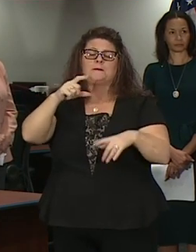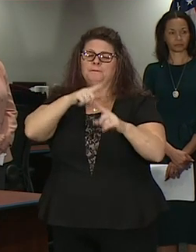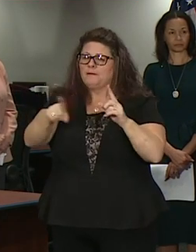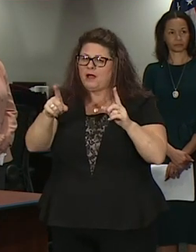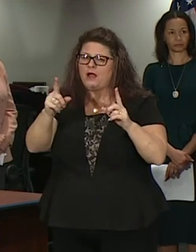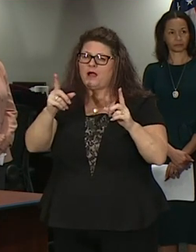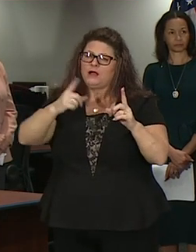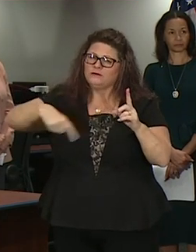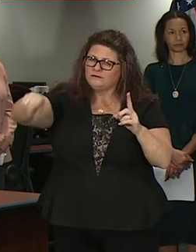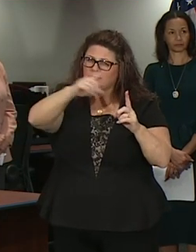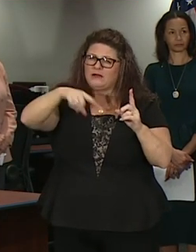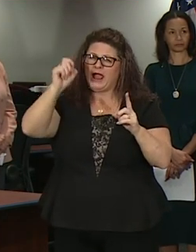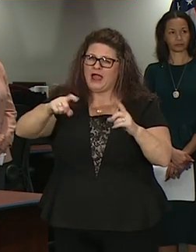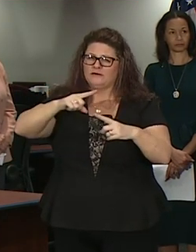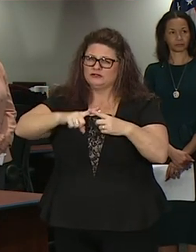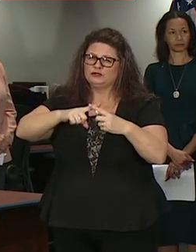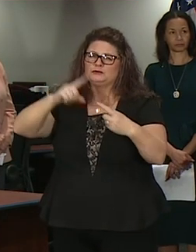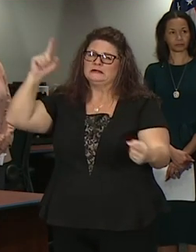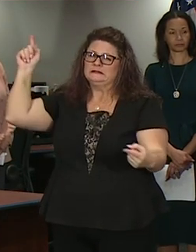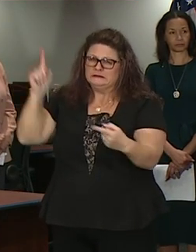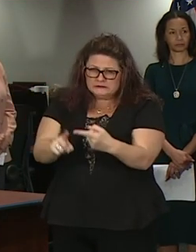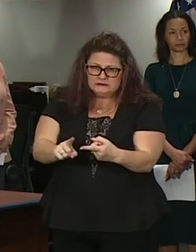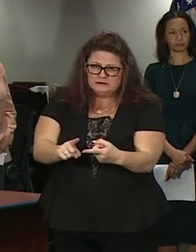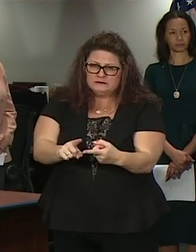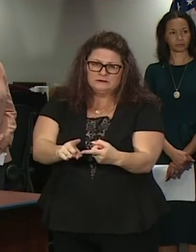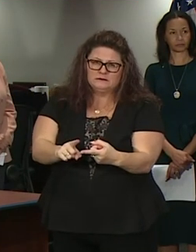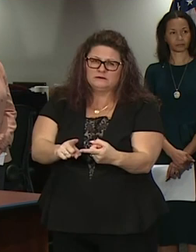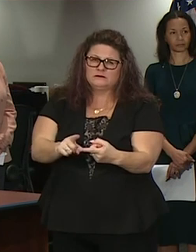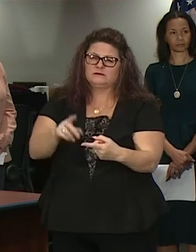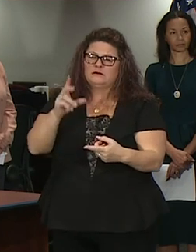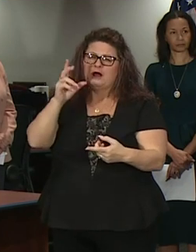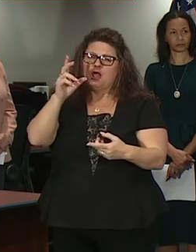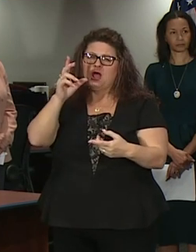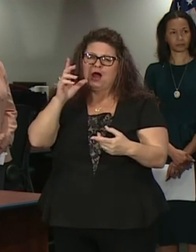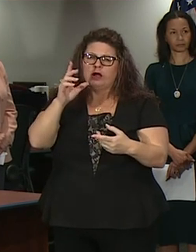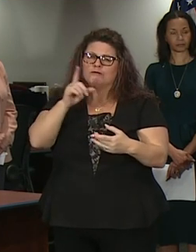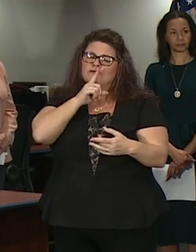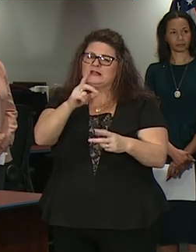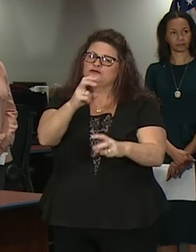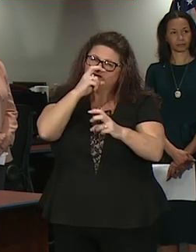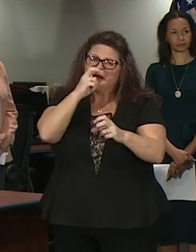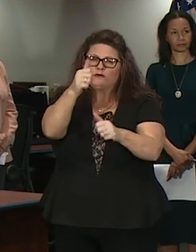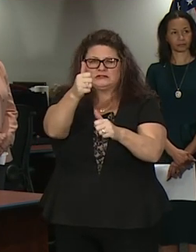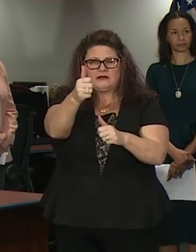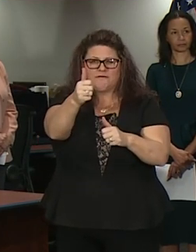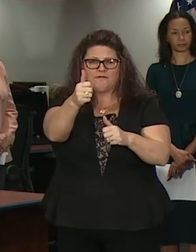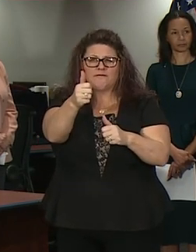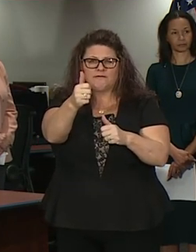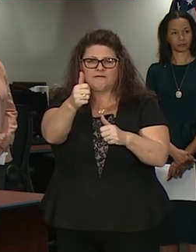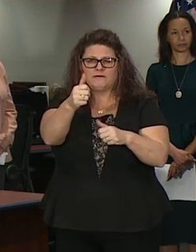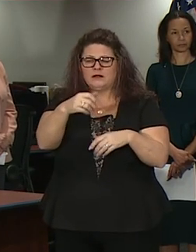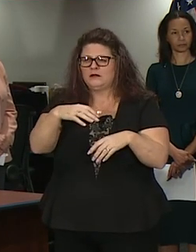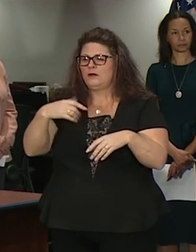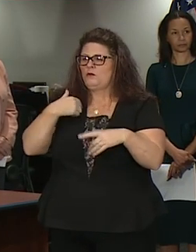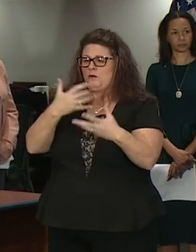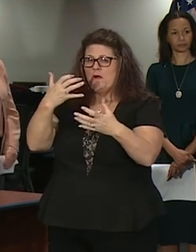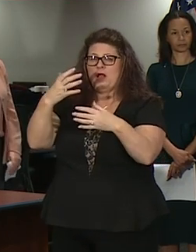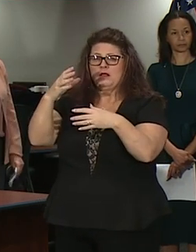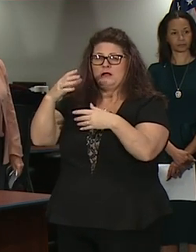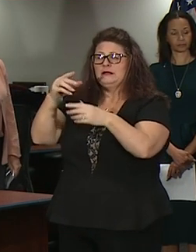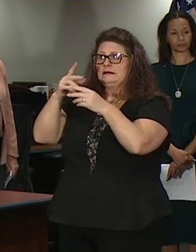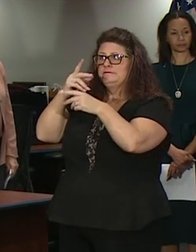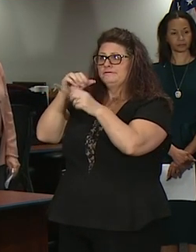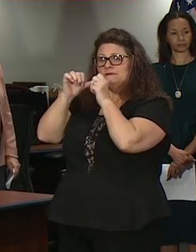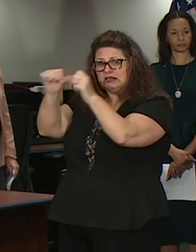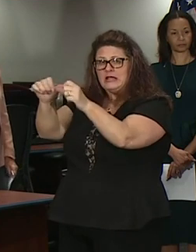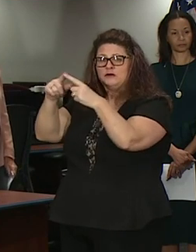to stop the spread be as aggressive as we can be using the facts the science and the data and